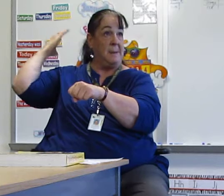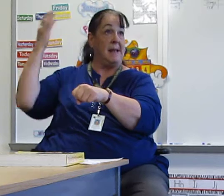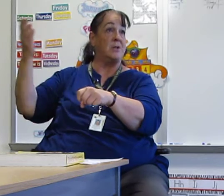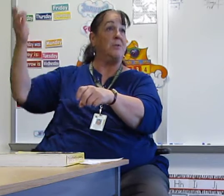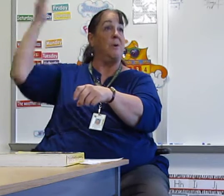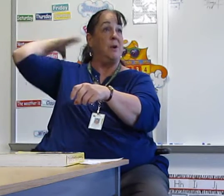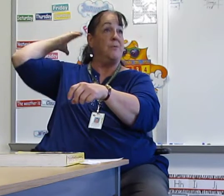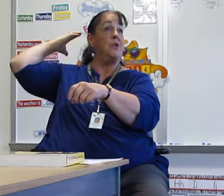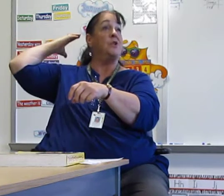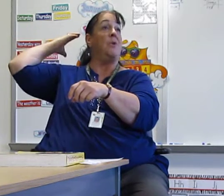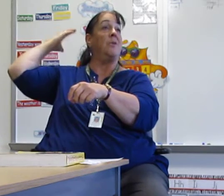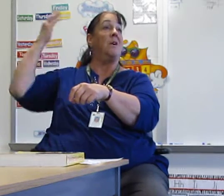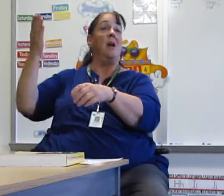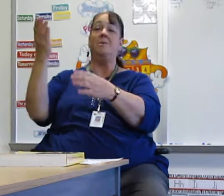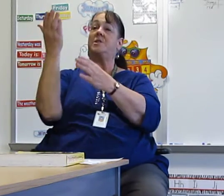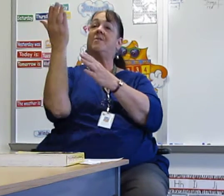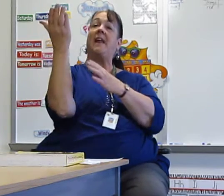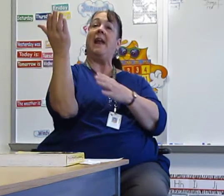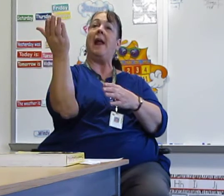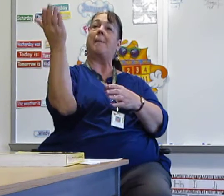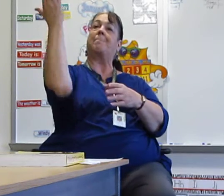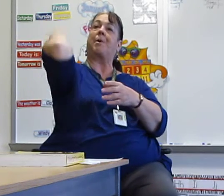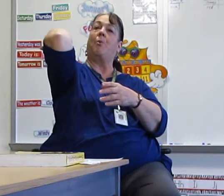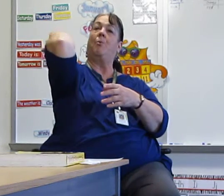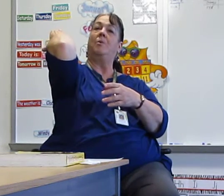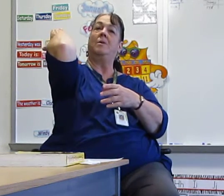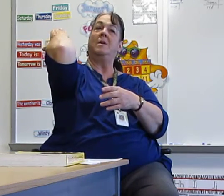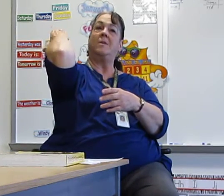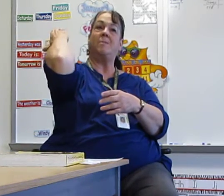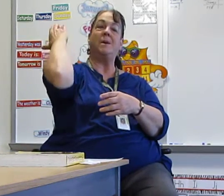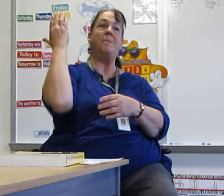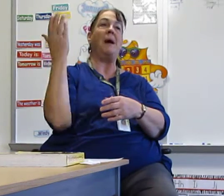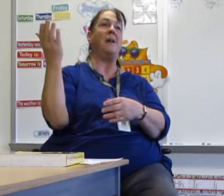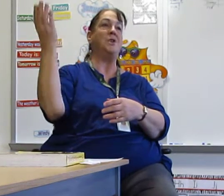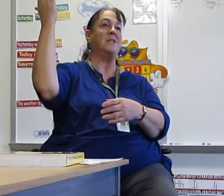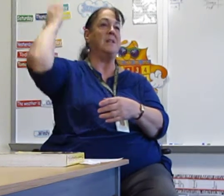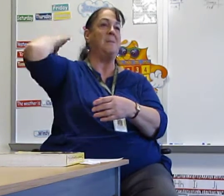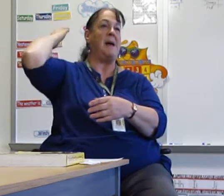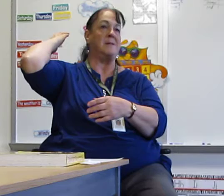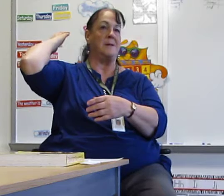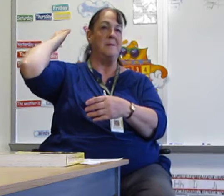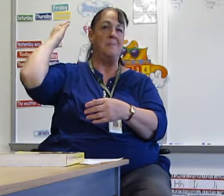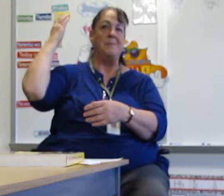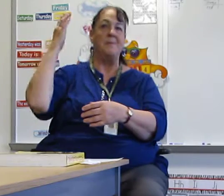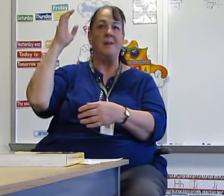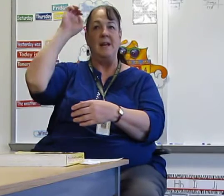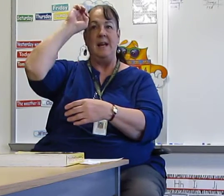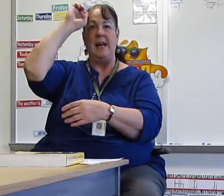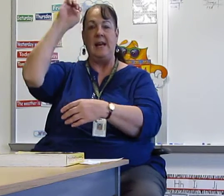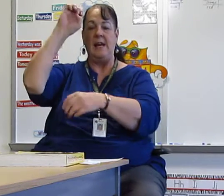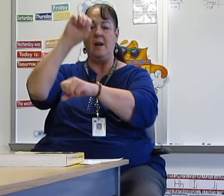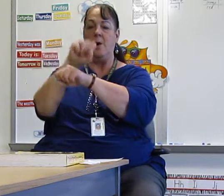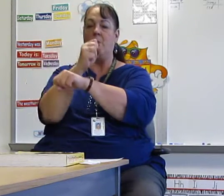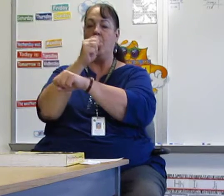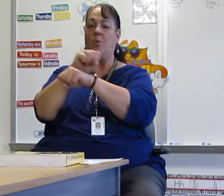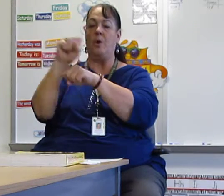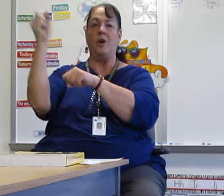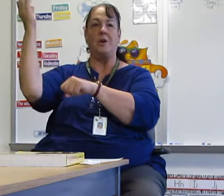the past. So throw it over your shoulder. Just a flat hand. Put it behind you. It's in the past. He worked